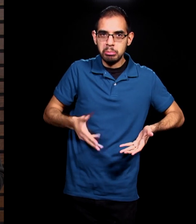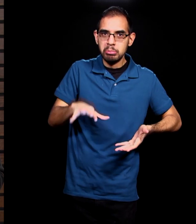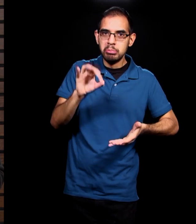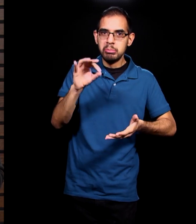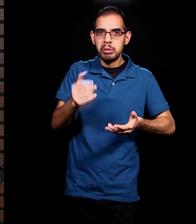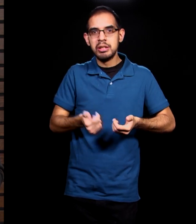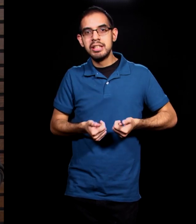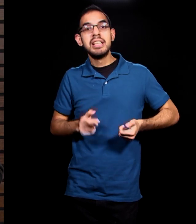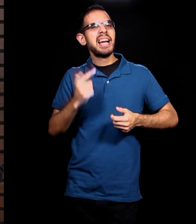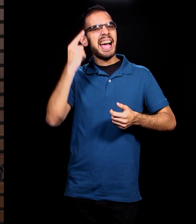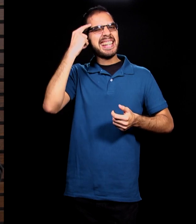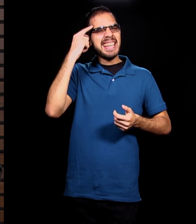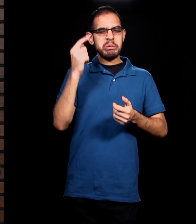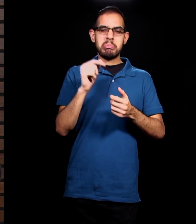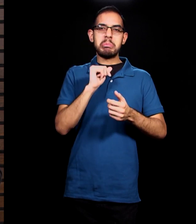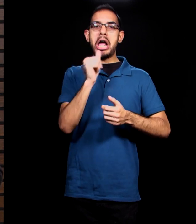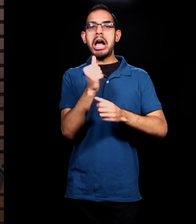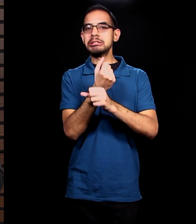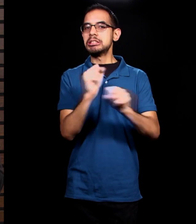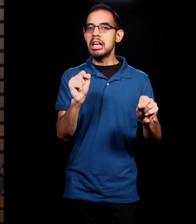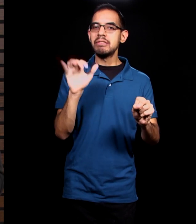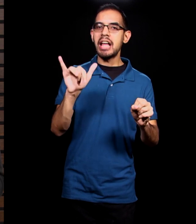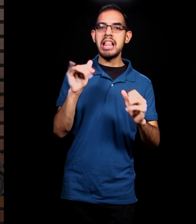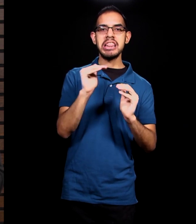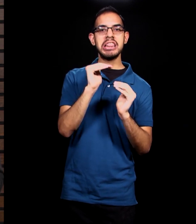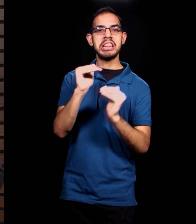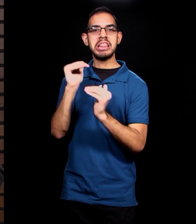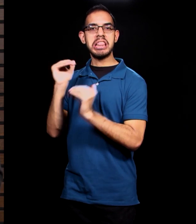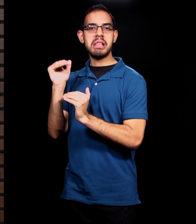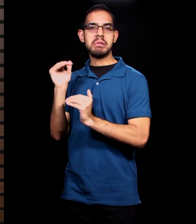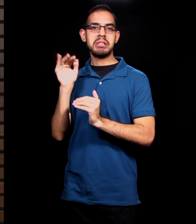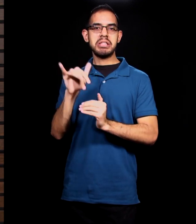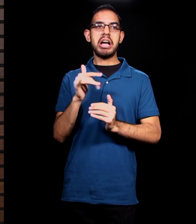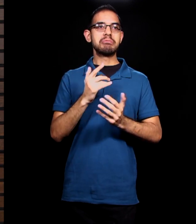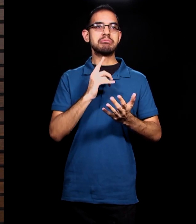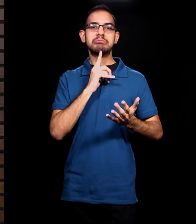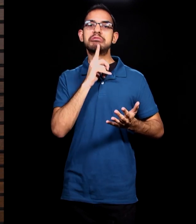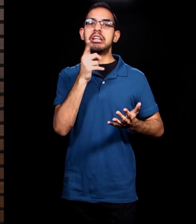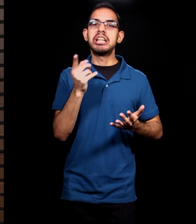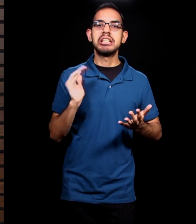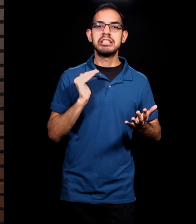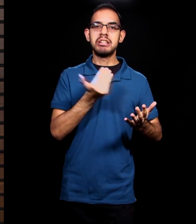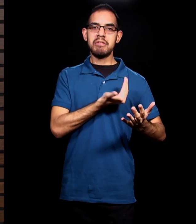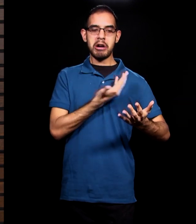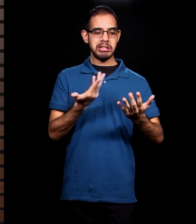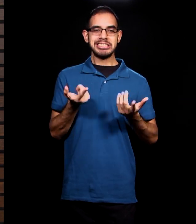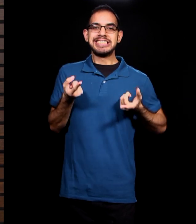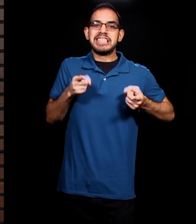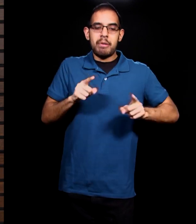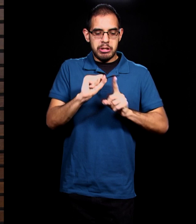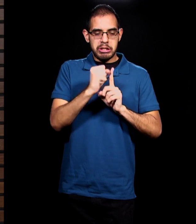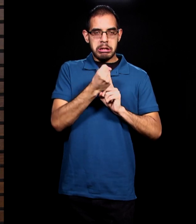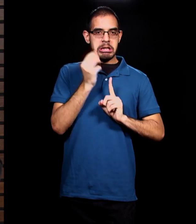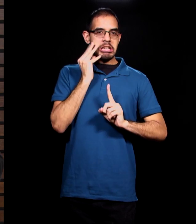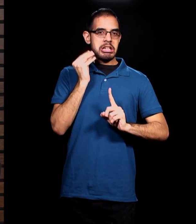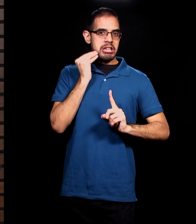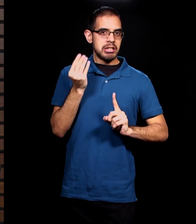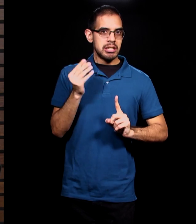it limits or lessens the reality of our situation. It limits the